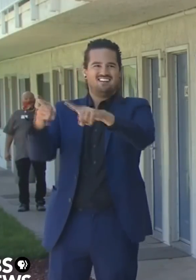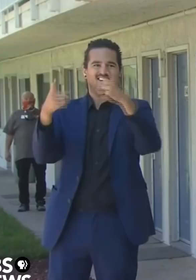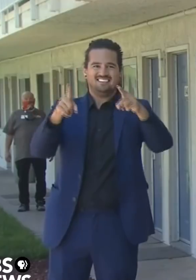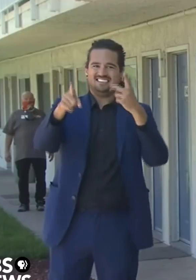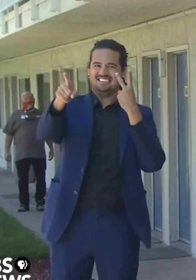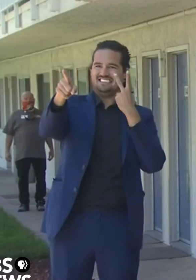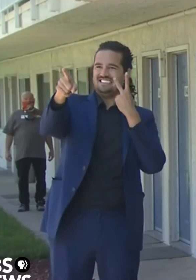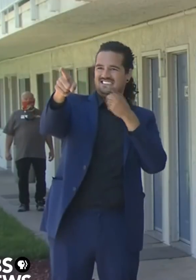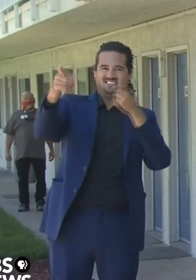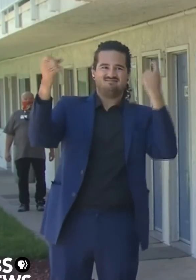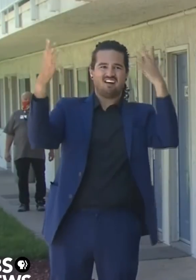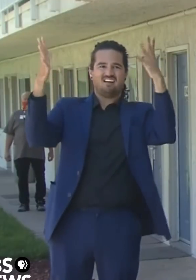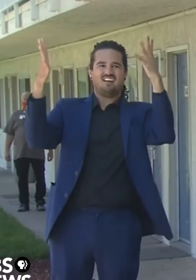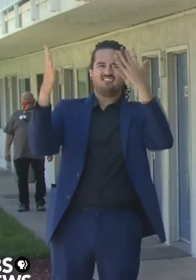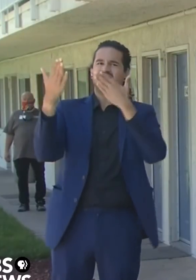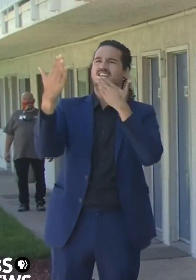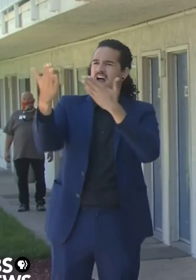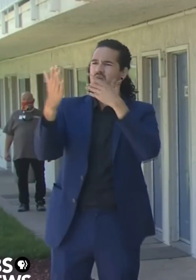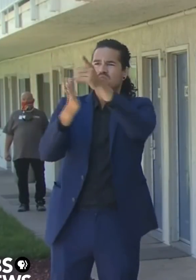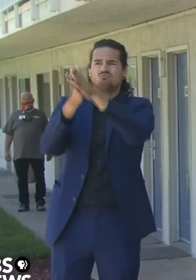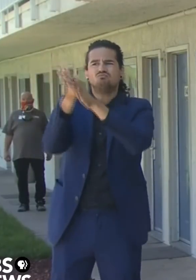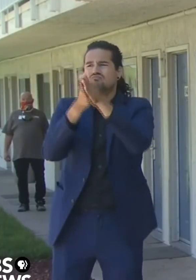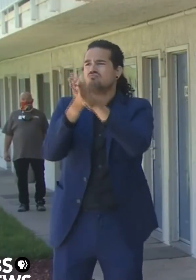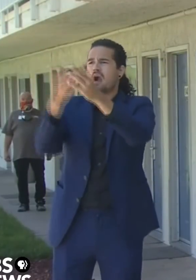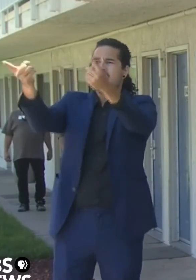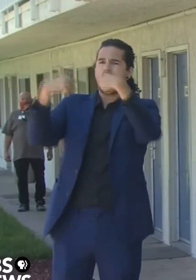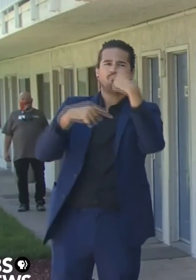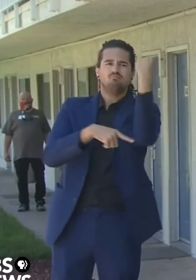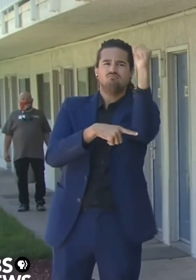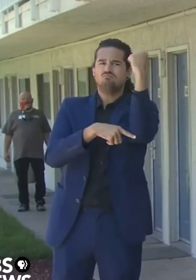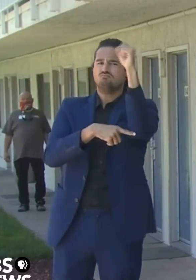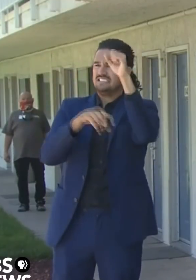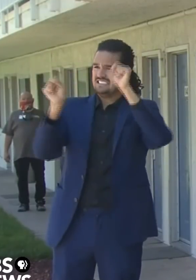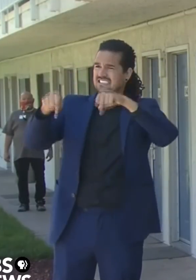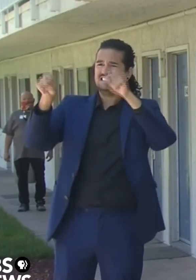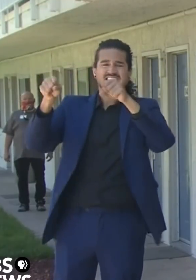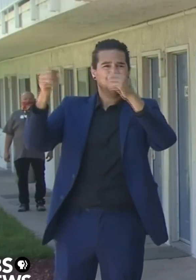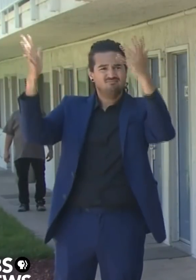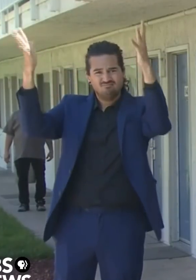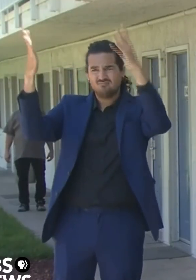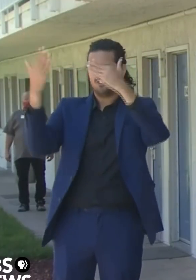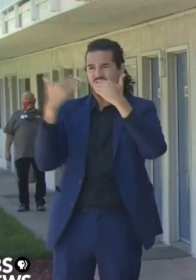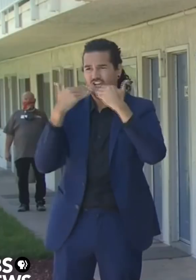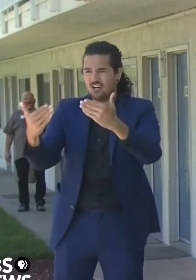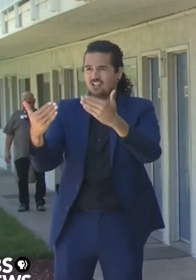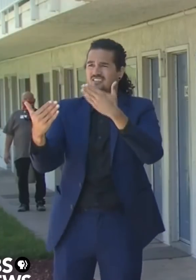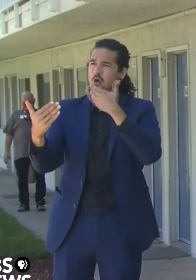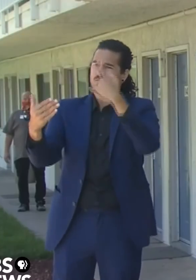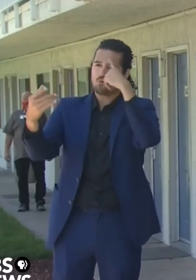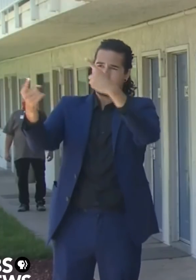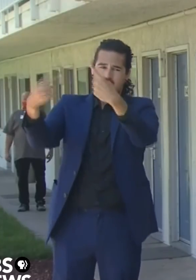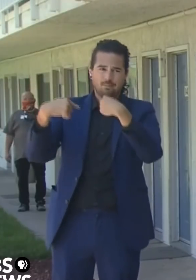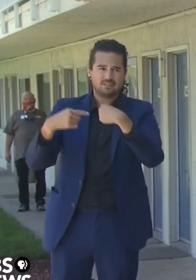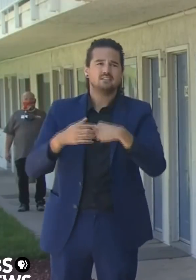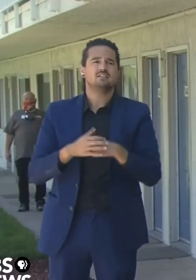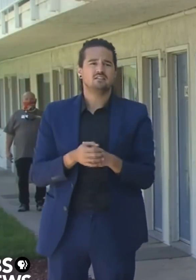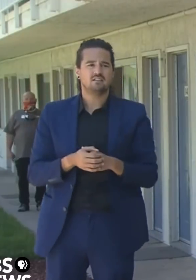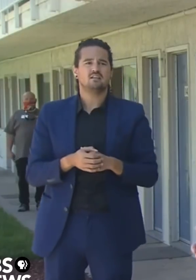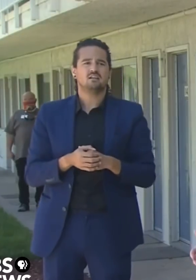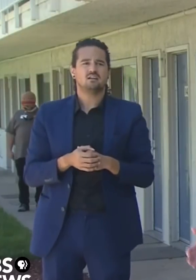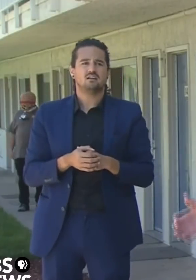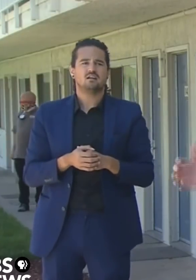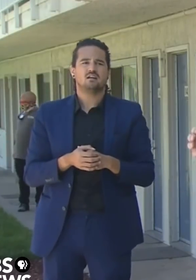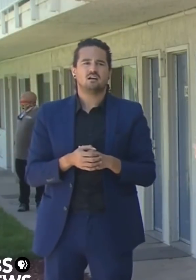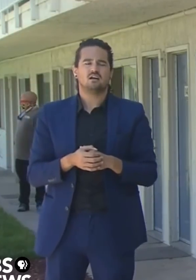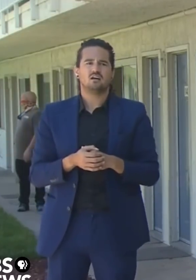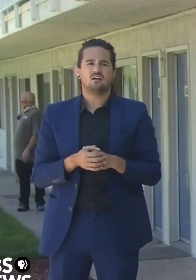spirit that brings people out to events like this. I'm grateful, as always, for those that want to raise the alarm bells of concern